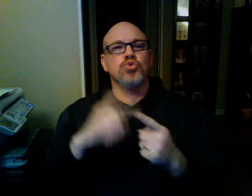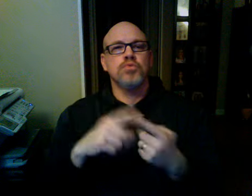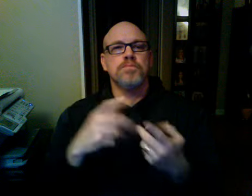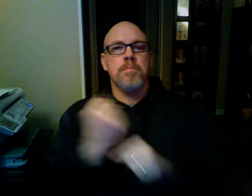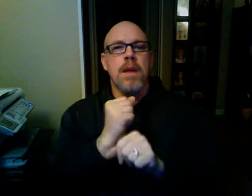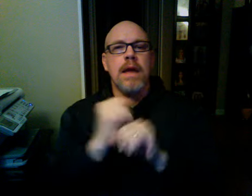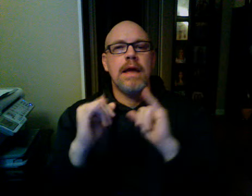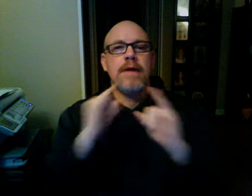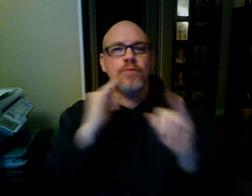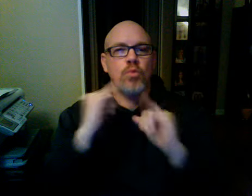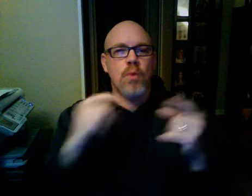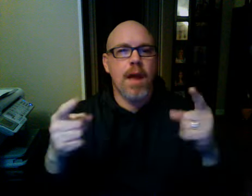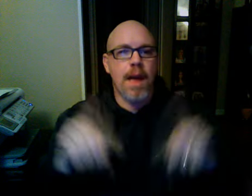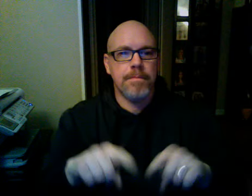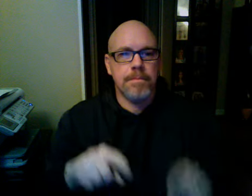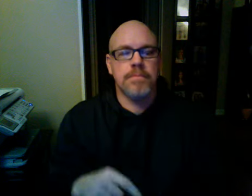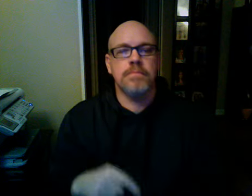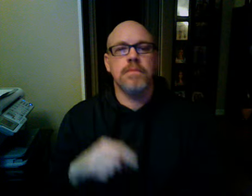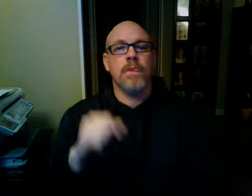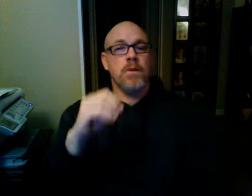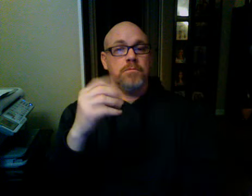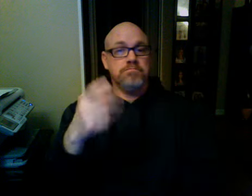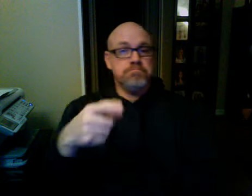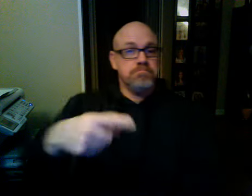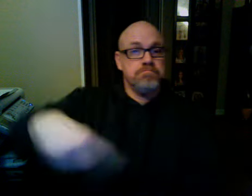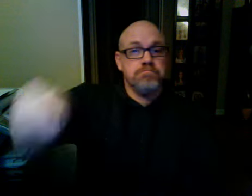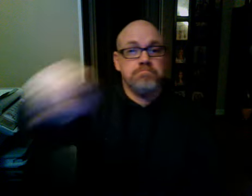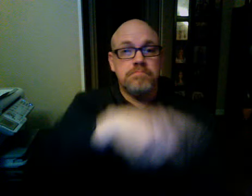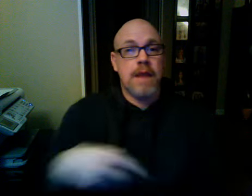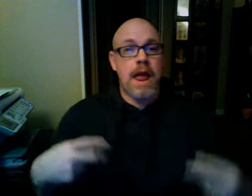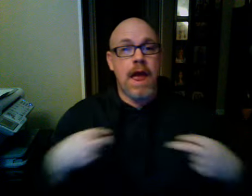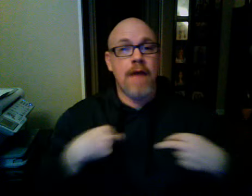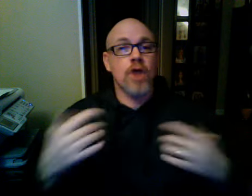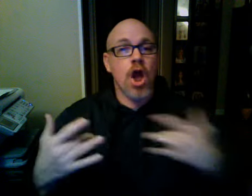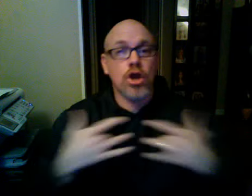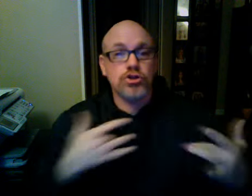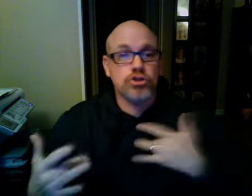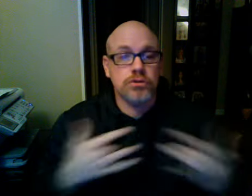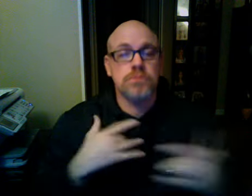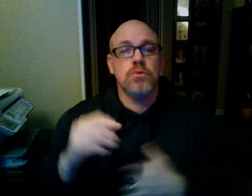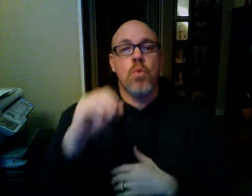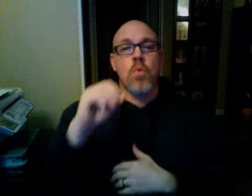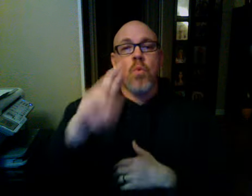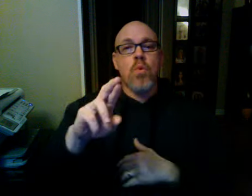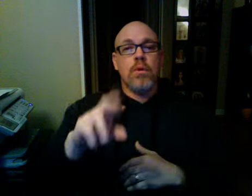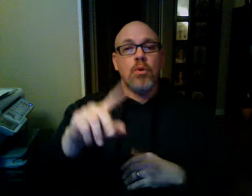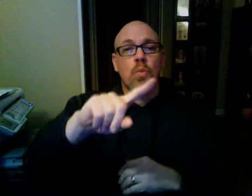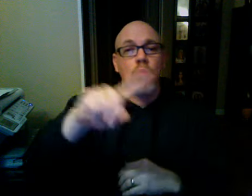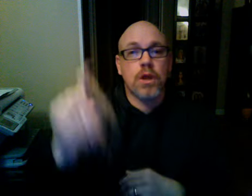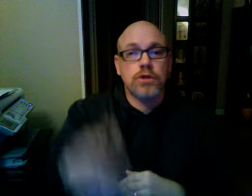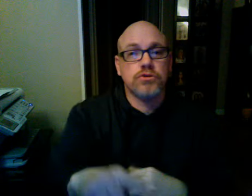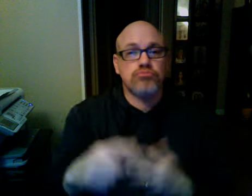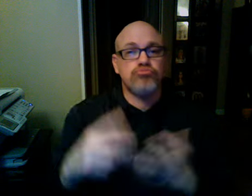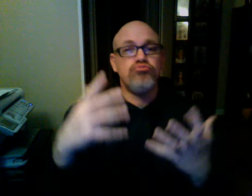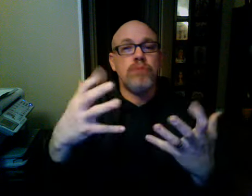obviously don't want to be in it that way, but know, I applaud him for, you know,